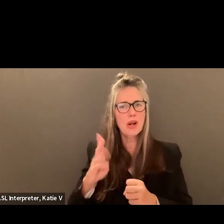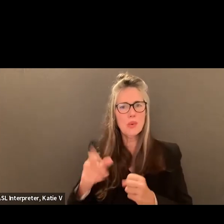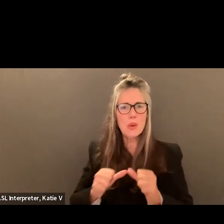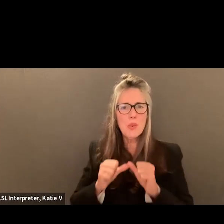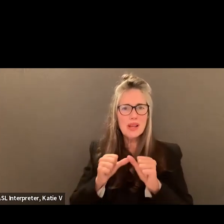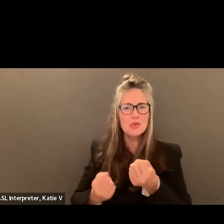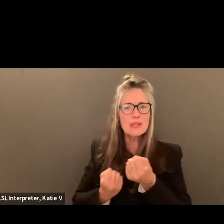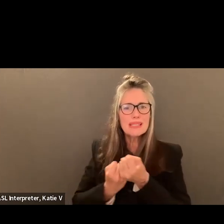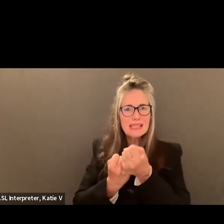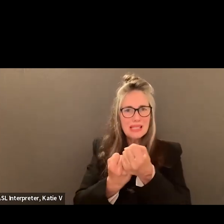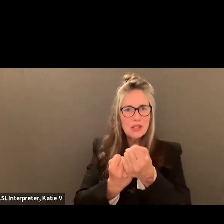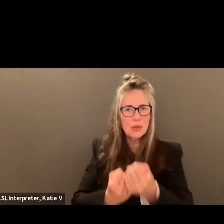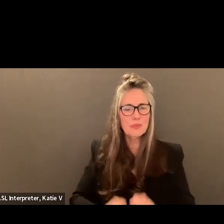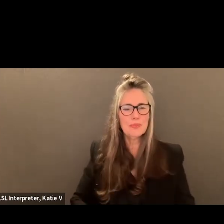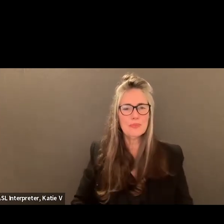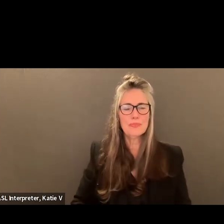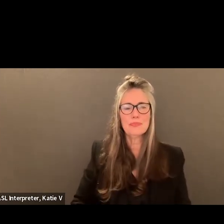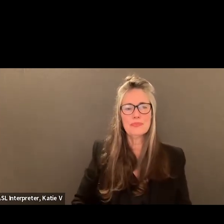promoting.